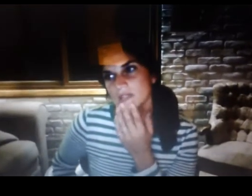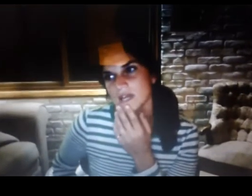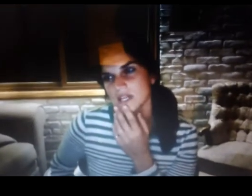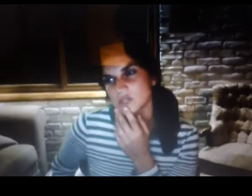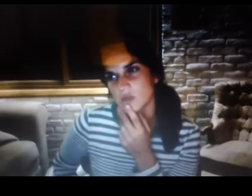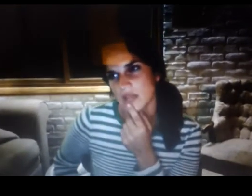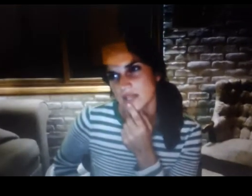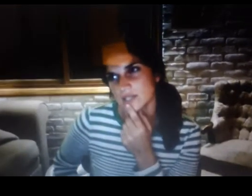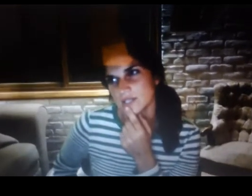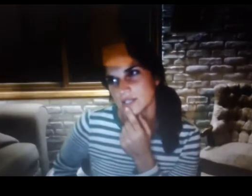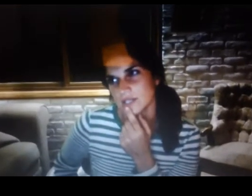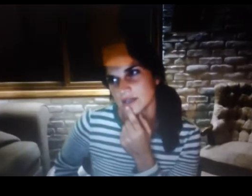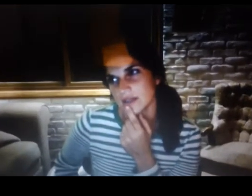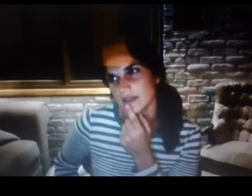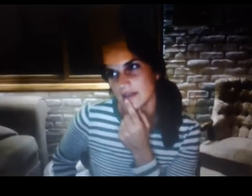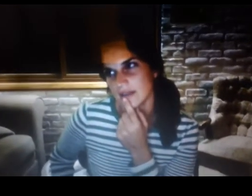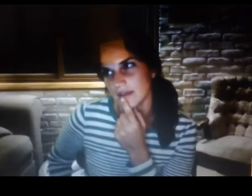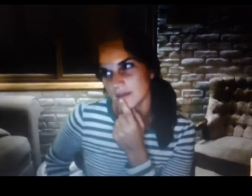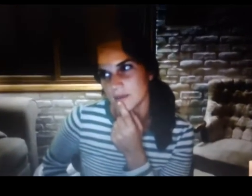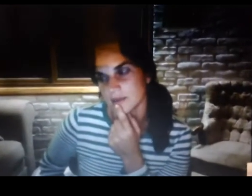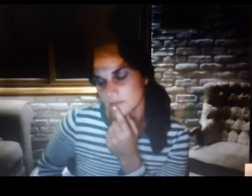a trench and what else did we do